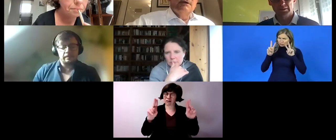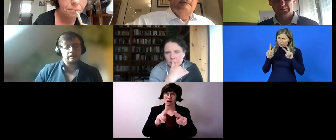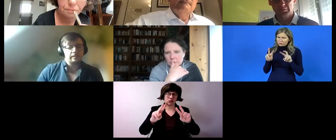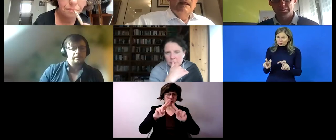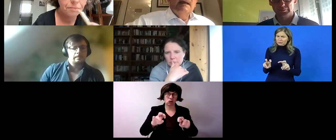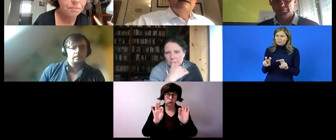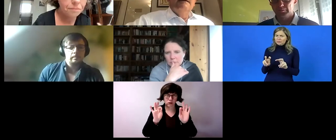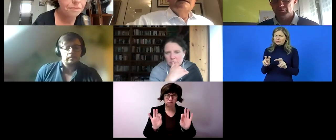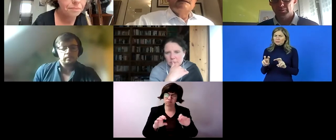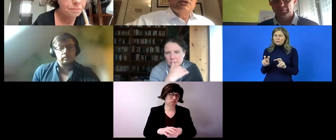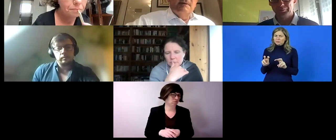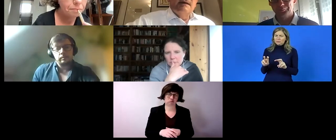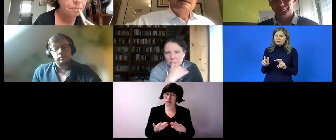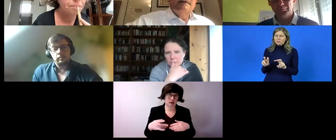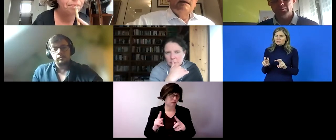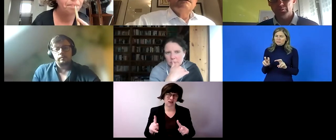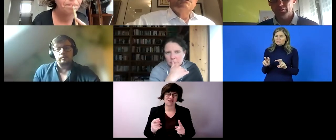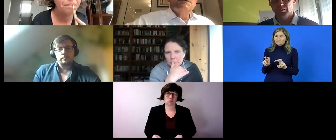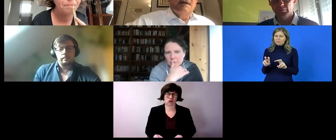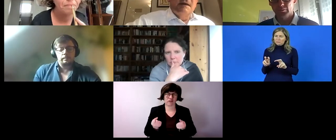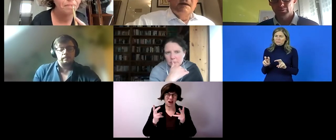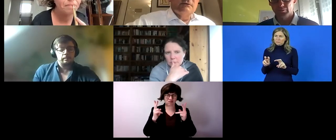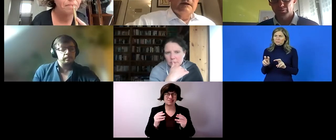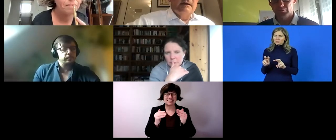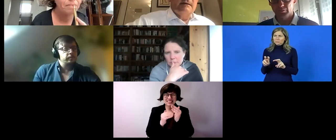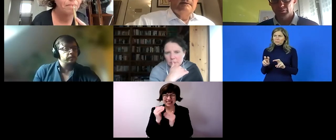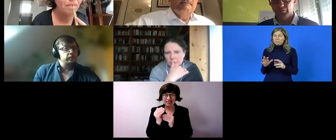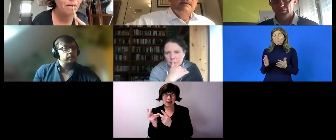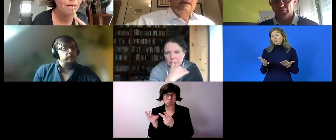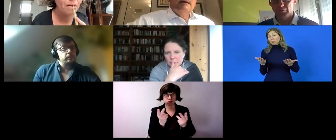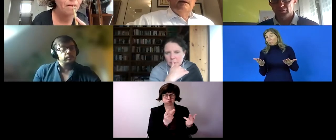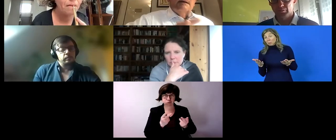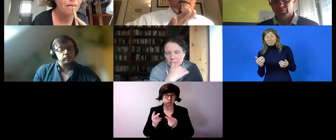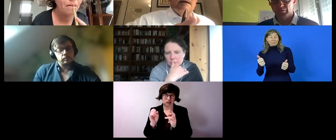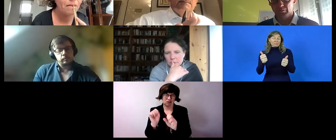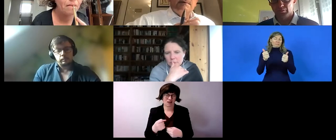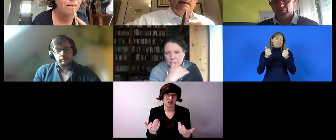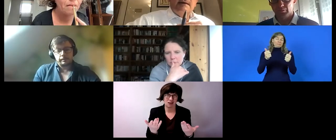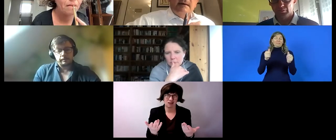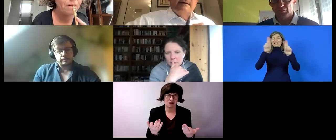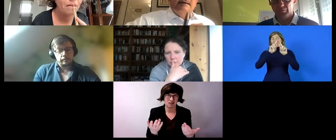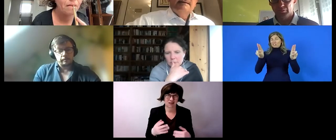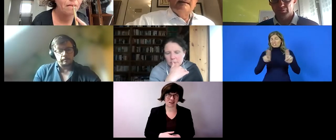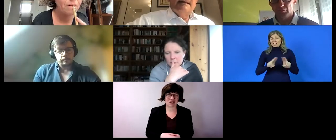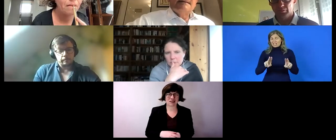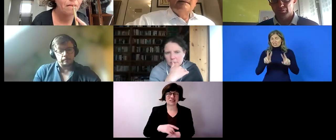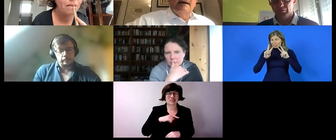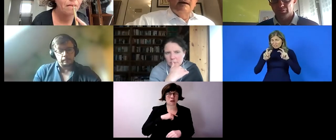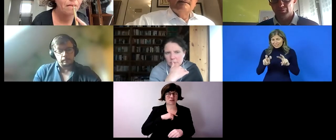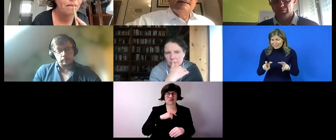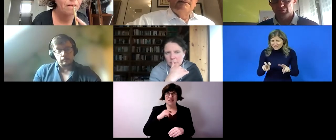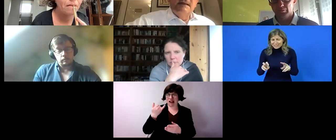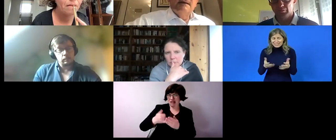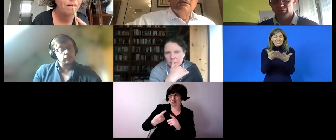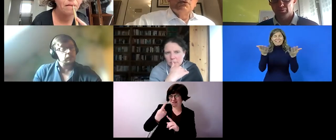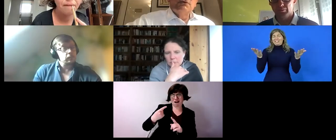there aren't really any good international studies available i'm afraid it's